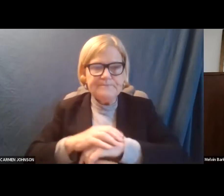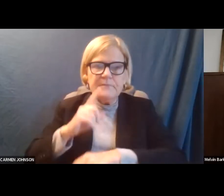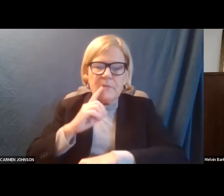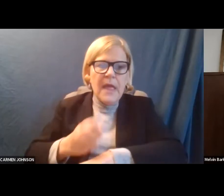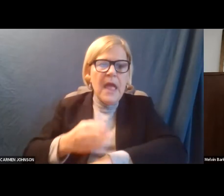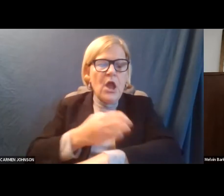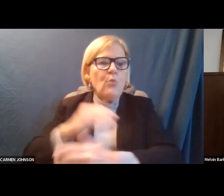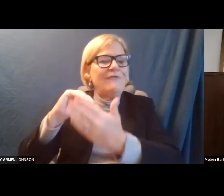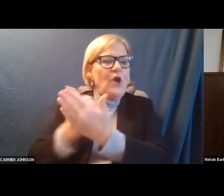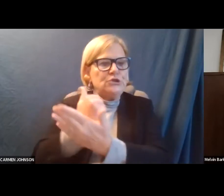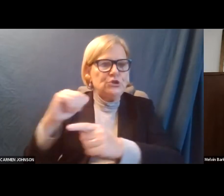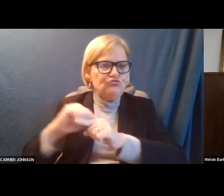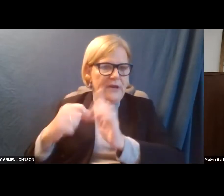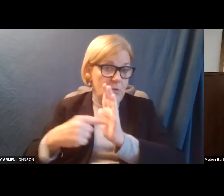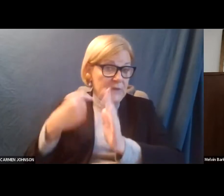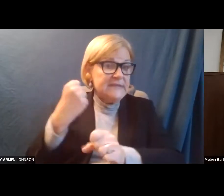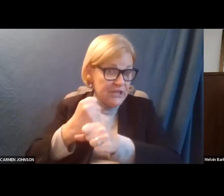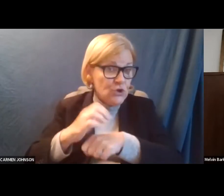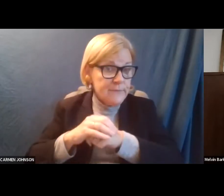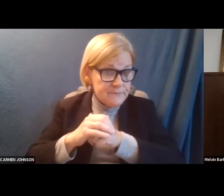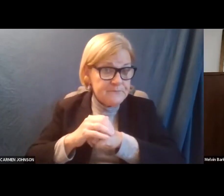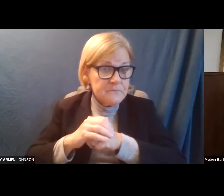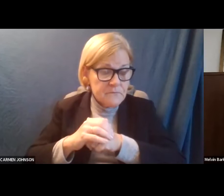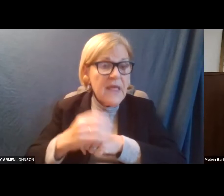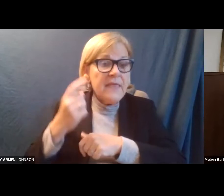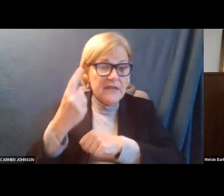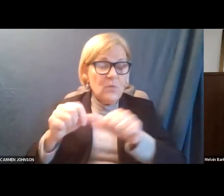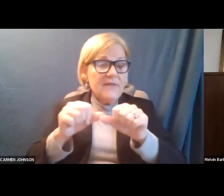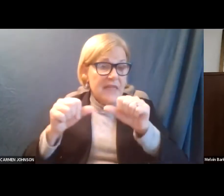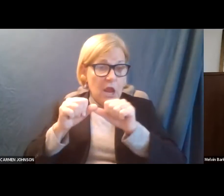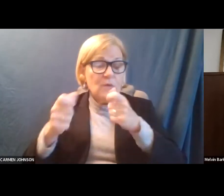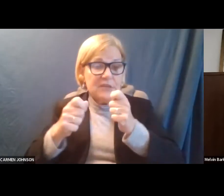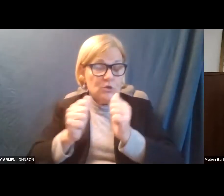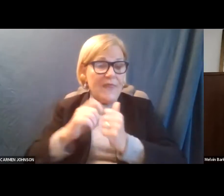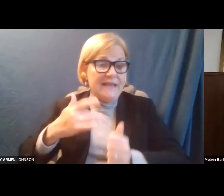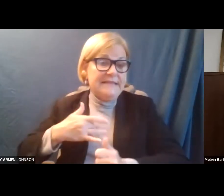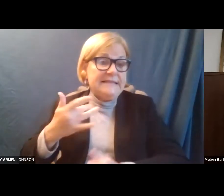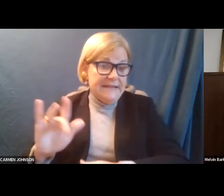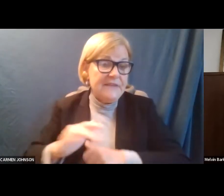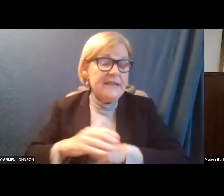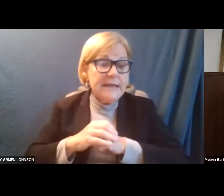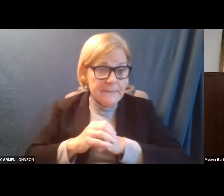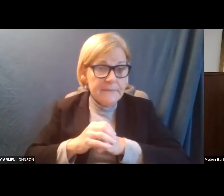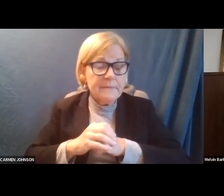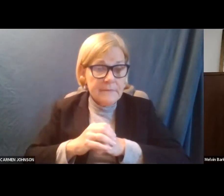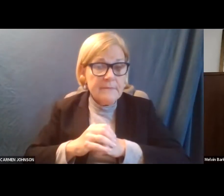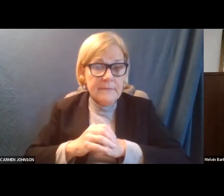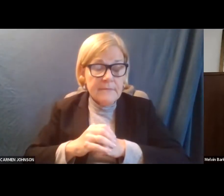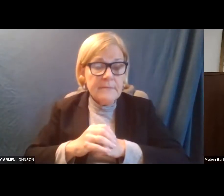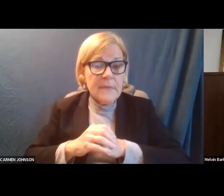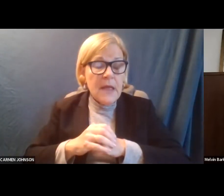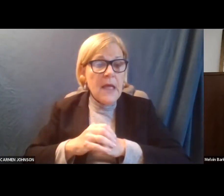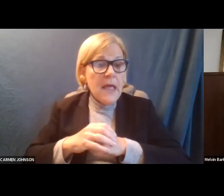and refresher training once a year. And that is one of the areas we do with these, uh, sensitivity in terms of just regular passenger